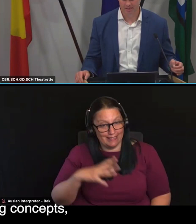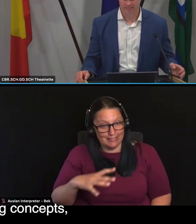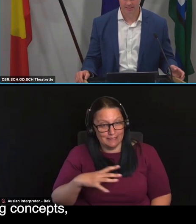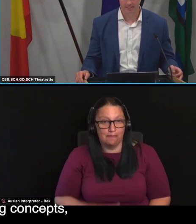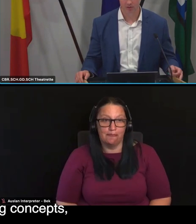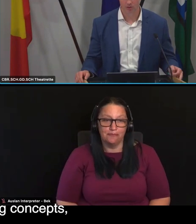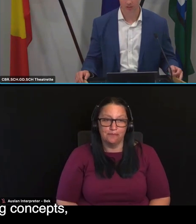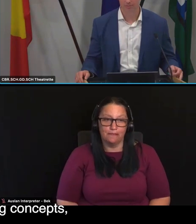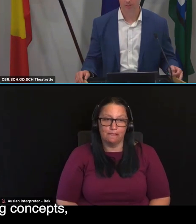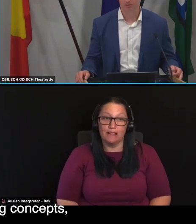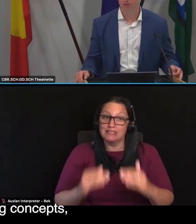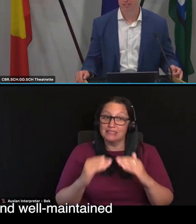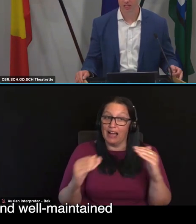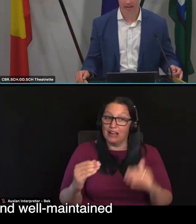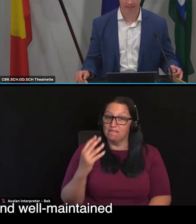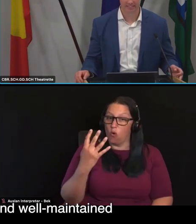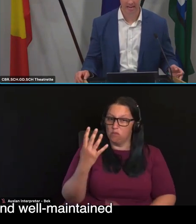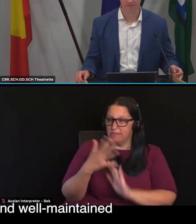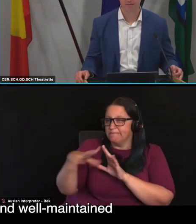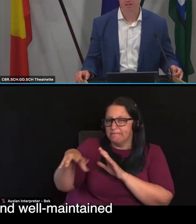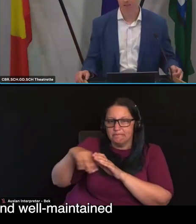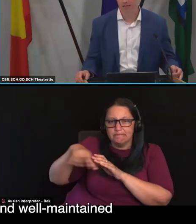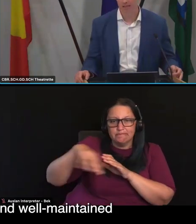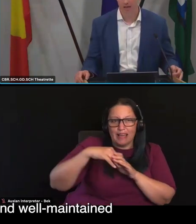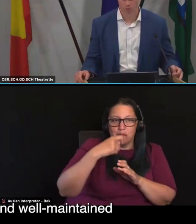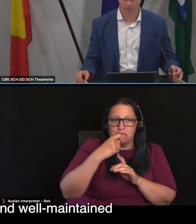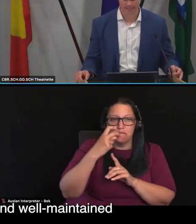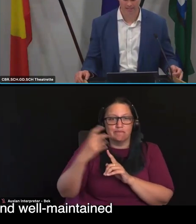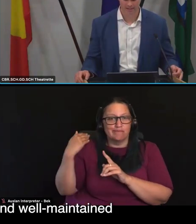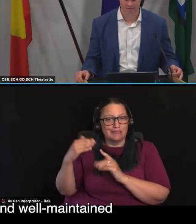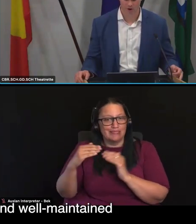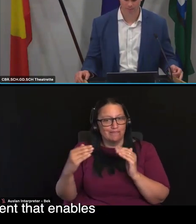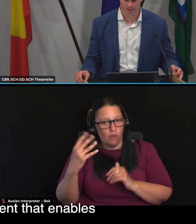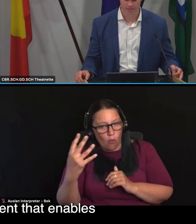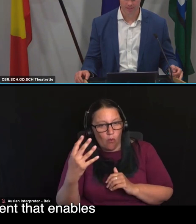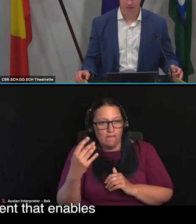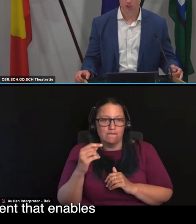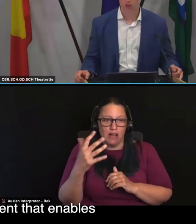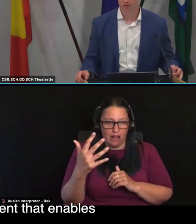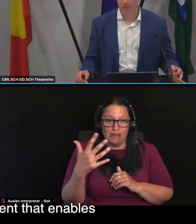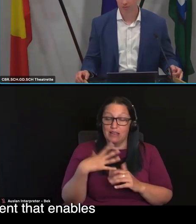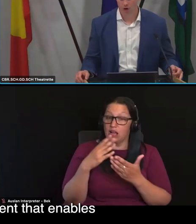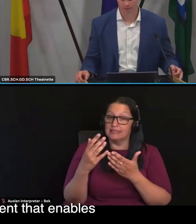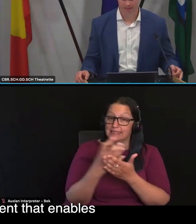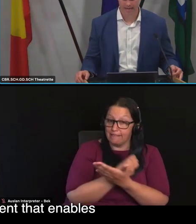retains many of the existing concepts. So things like having a safe, clean and well maintained environment, a service environment that